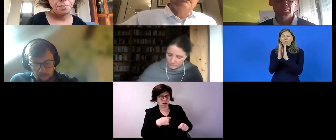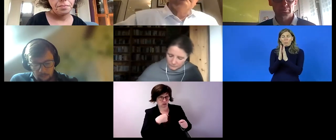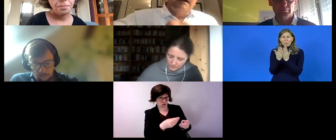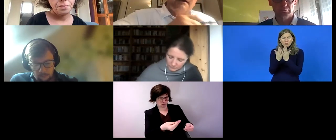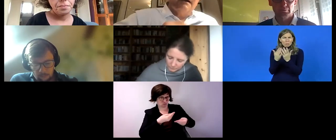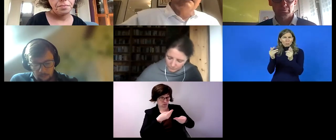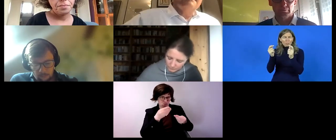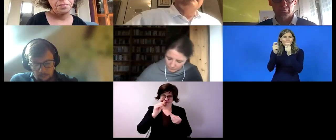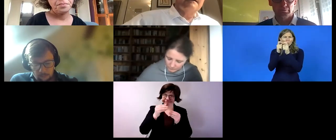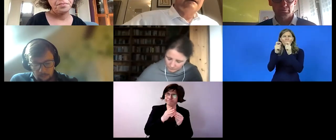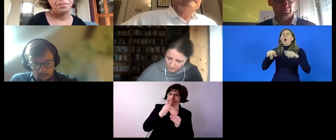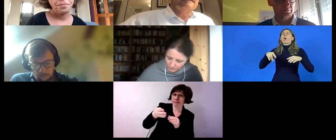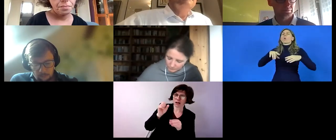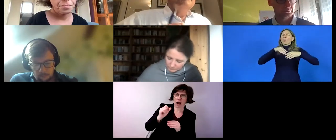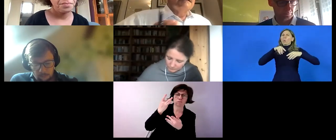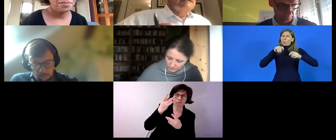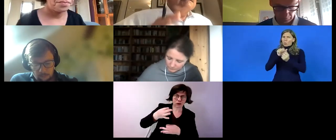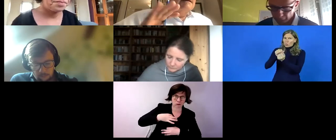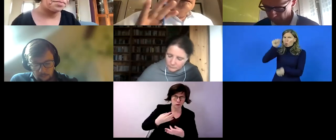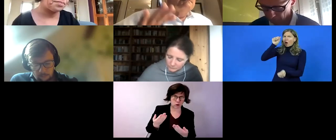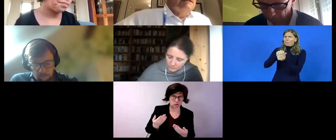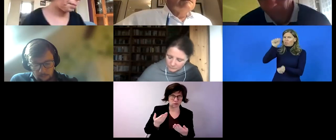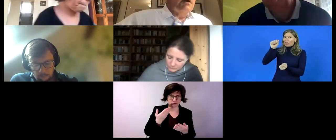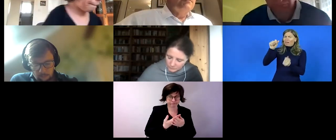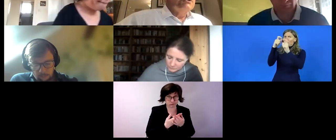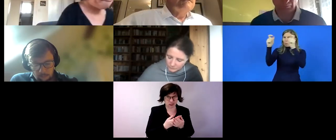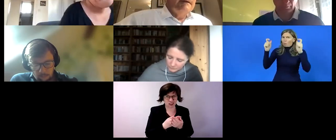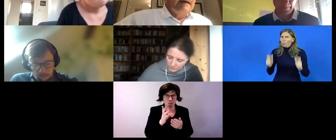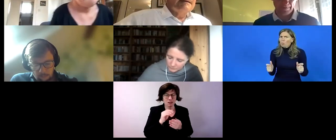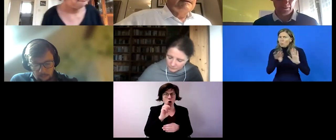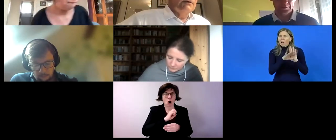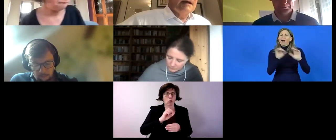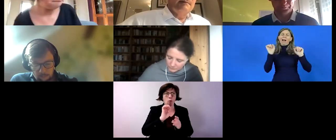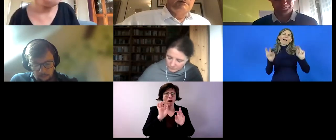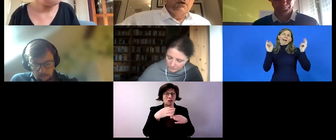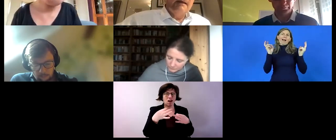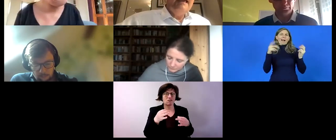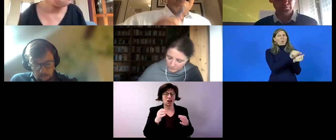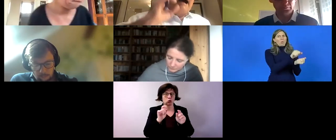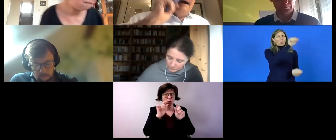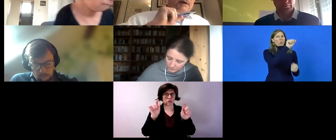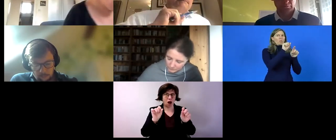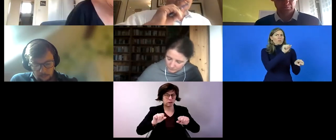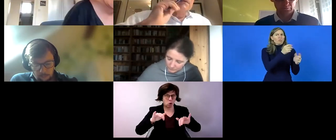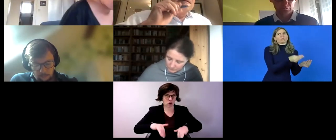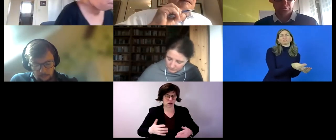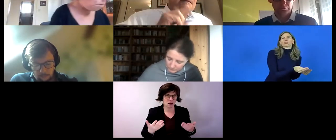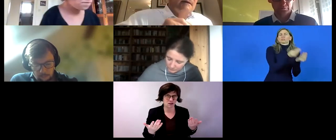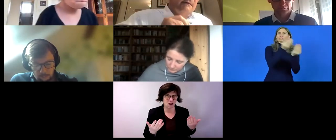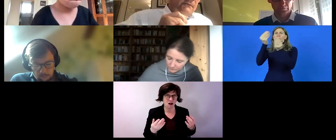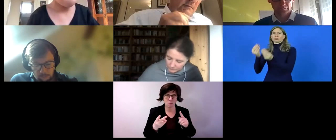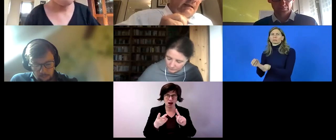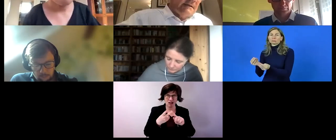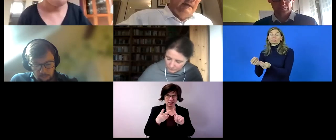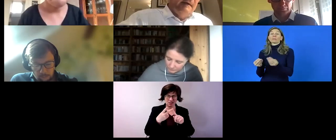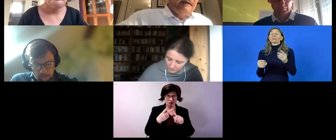make your qualifications portable um so i think that the european the